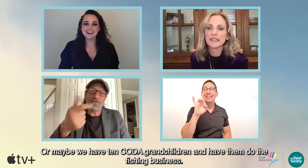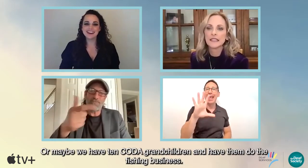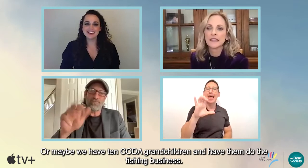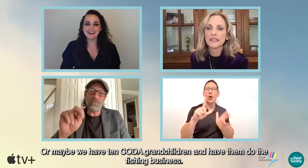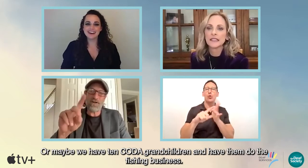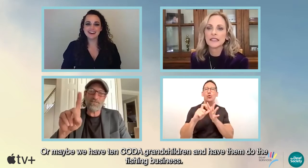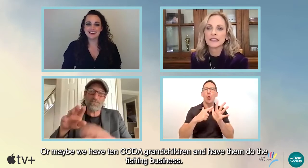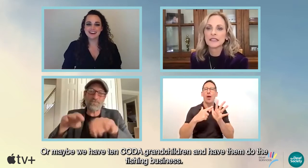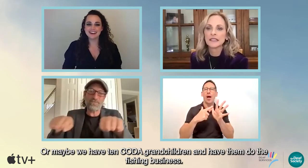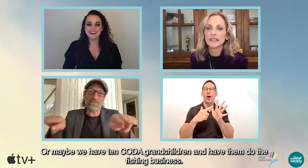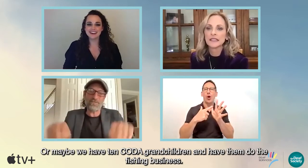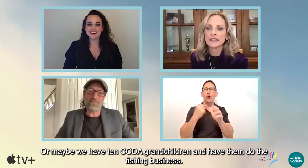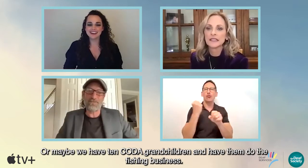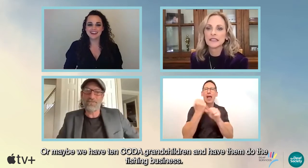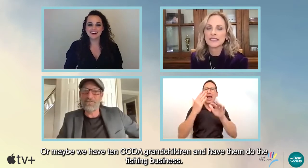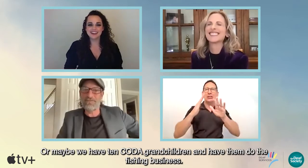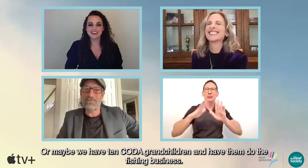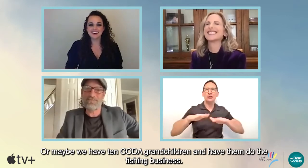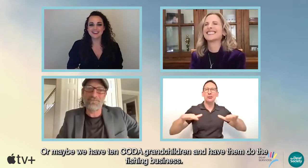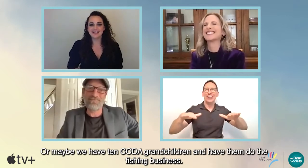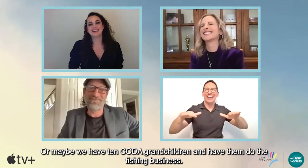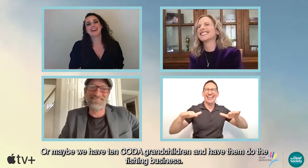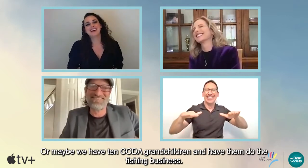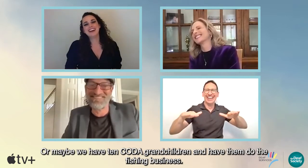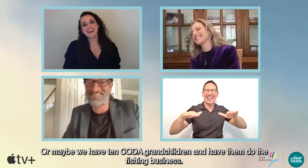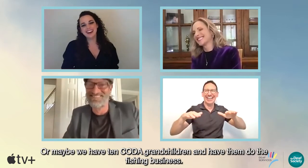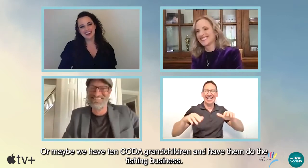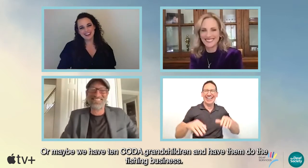we have 10 COTA grandchildren.